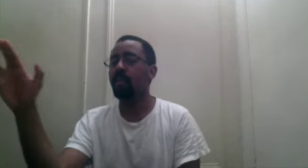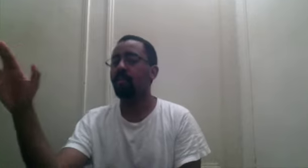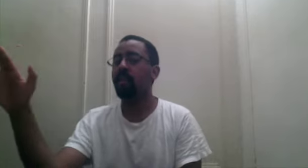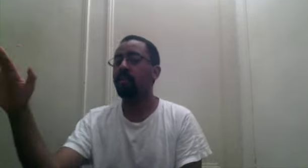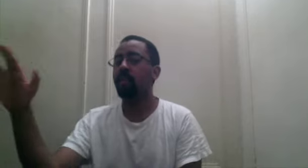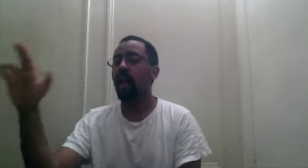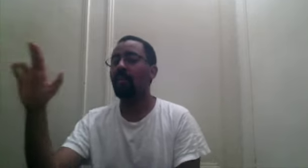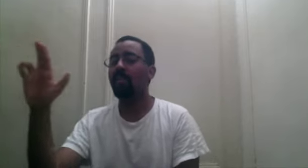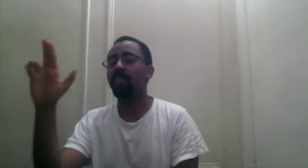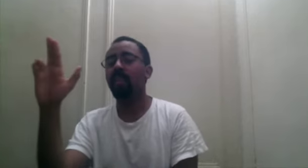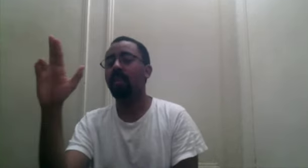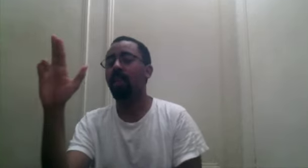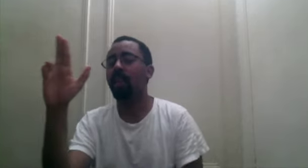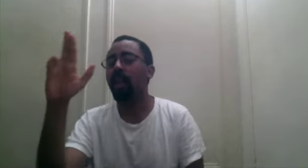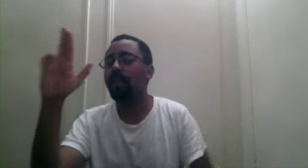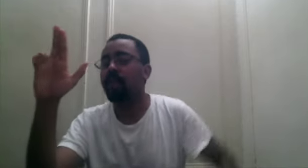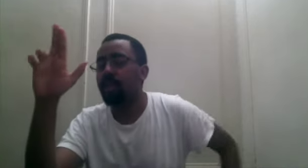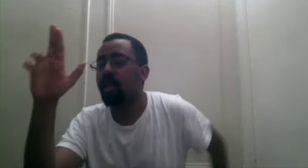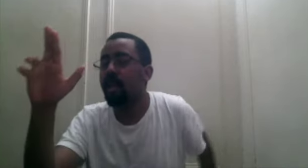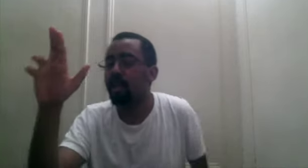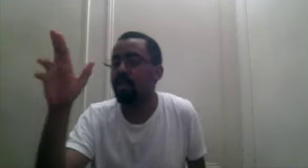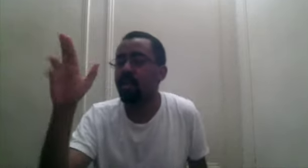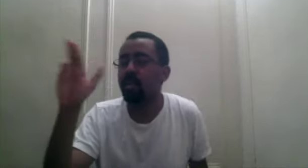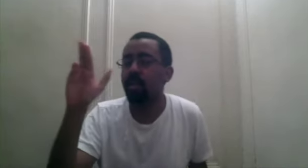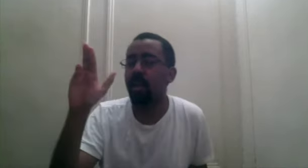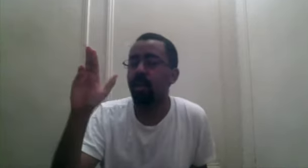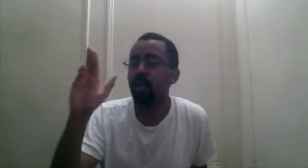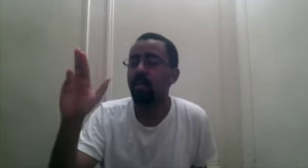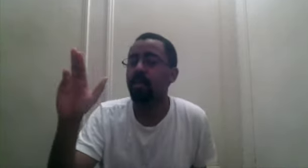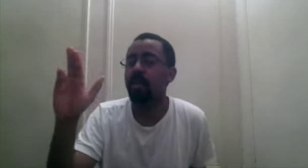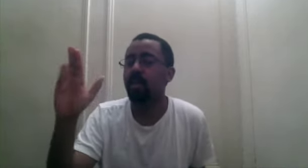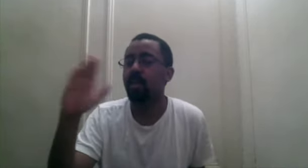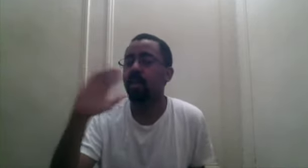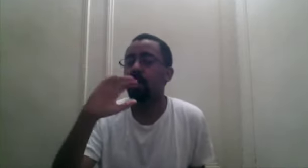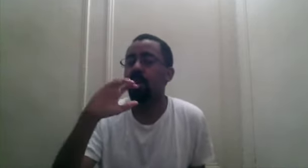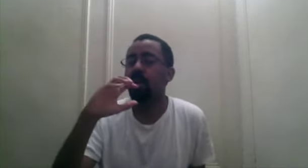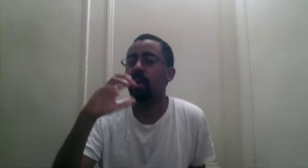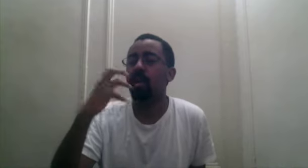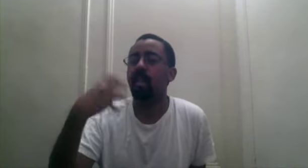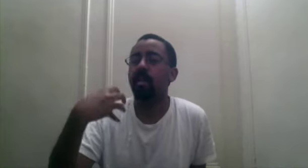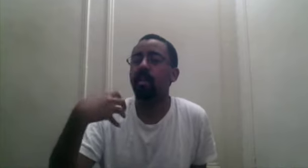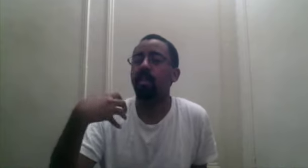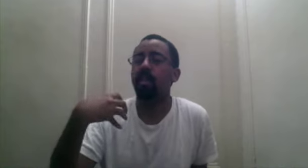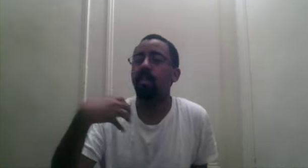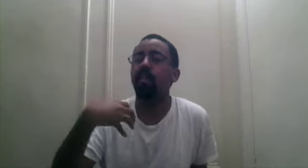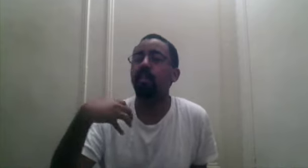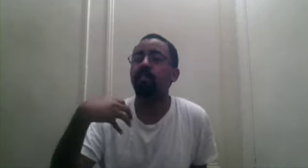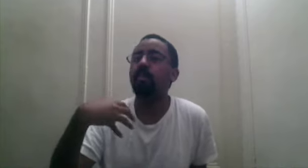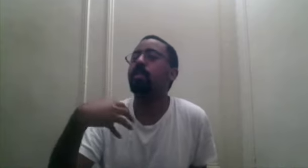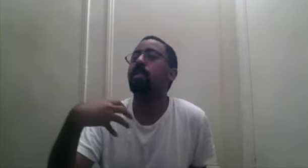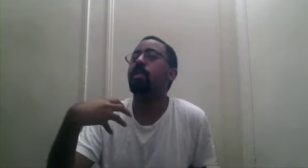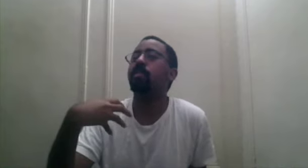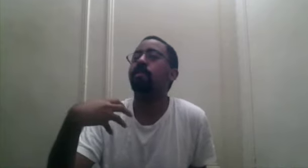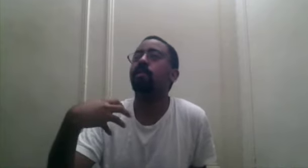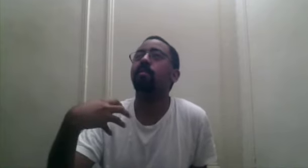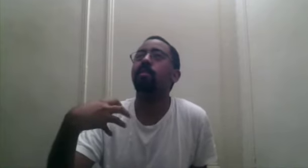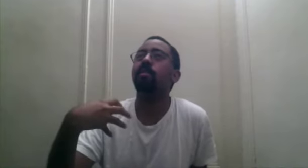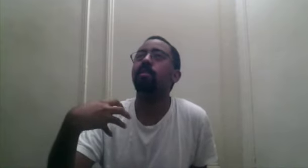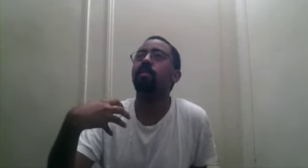felt. I've been thinking about it every day since I heard about it. And like, all the bullshit and fury is starting to